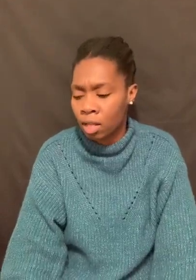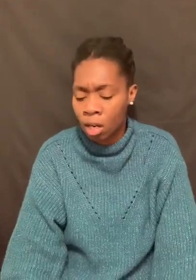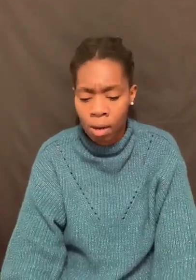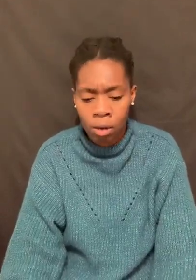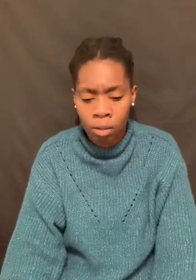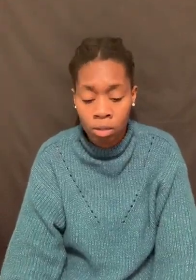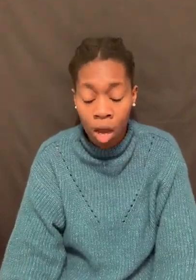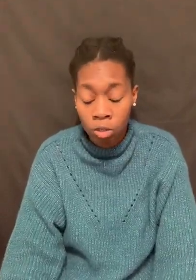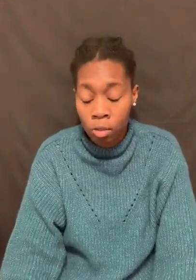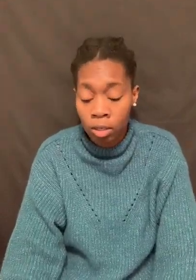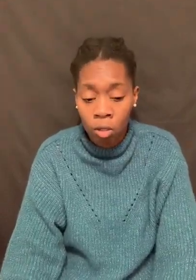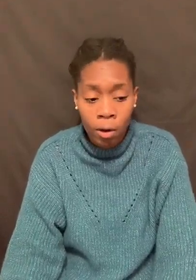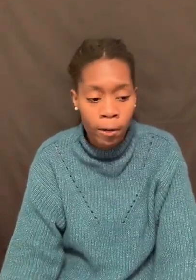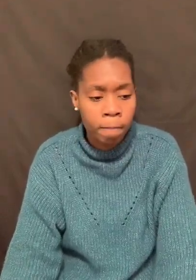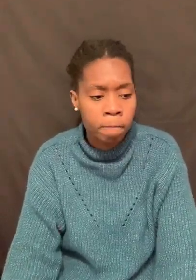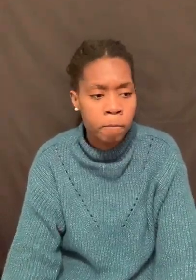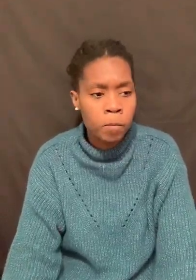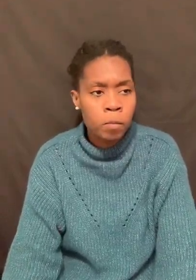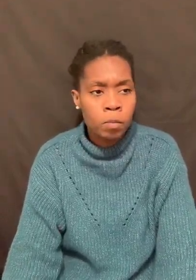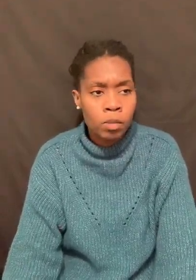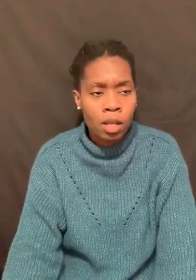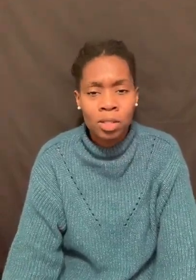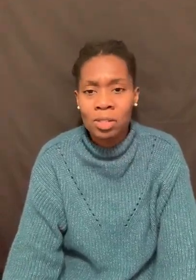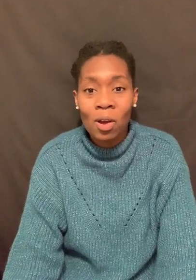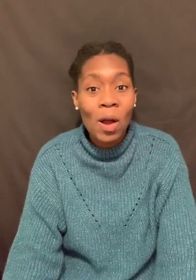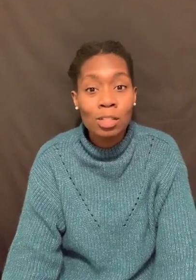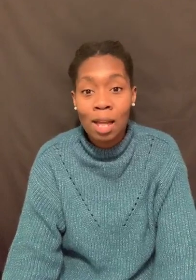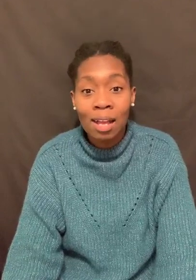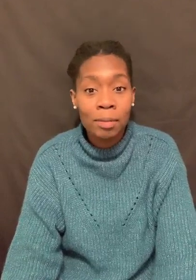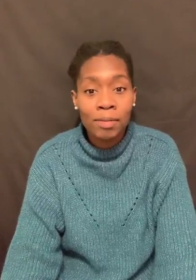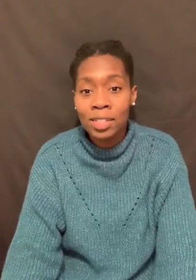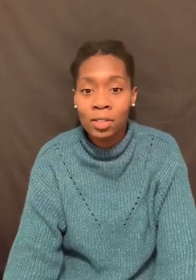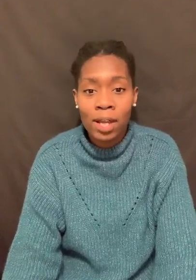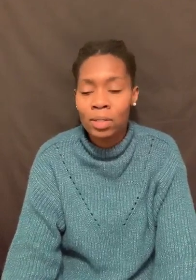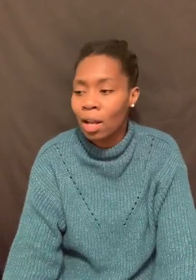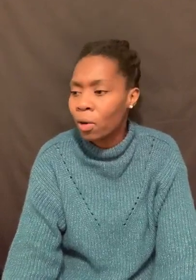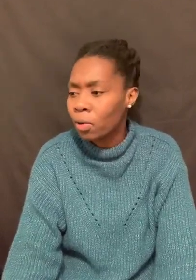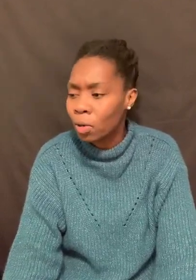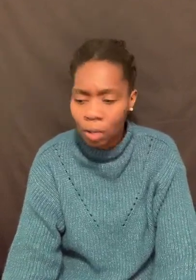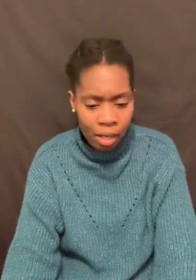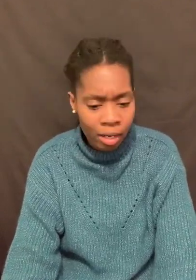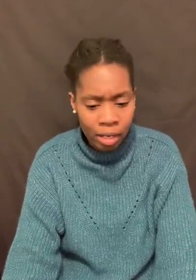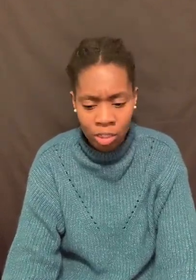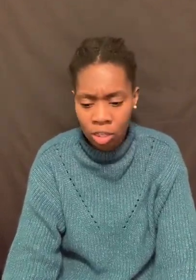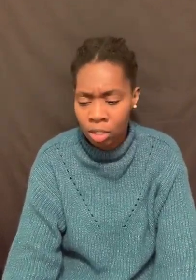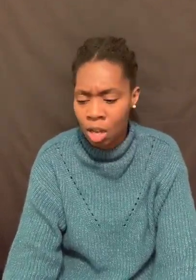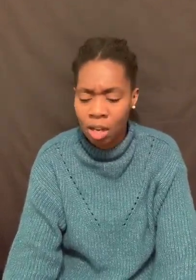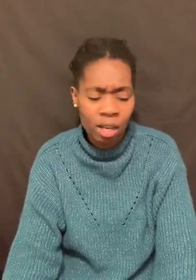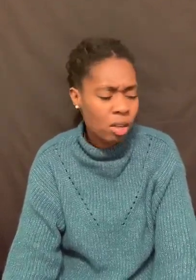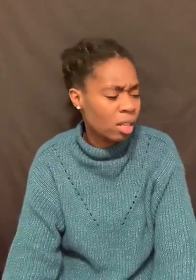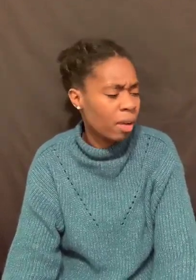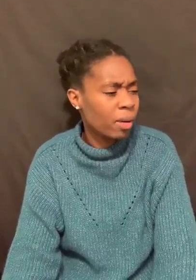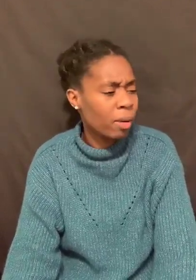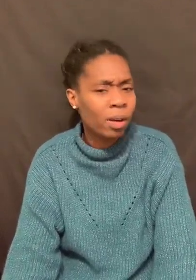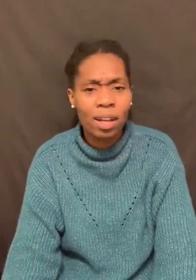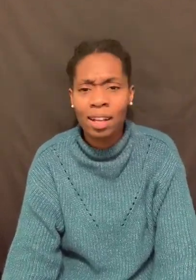talk to her about the Lord. And she was like, oh, I believe in Jesus Christ. was like, oh, cool. And then she started talking. I was like, wait, what?